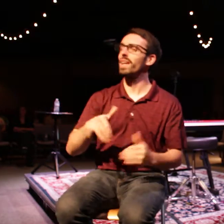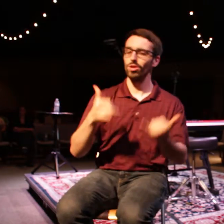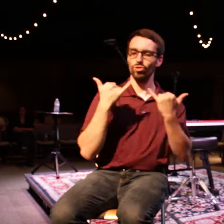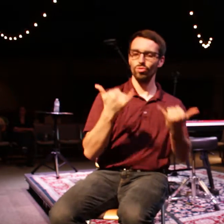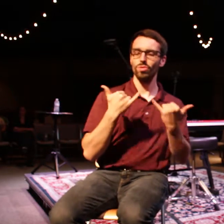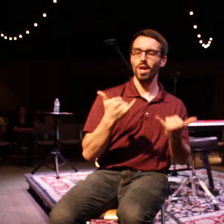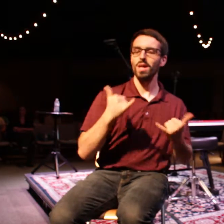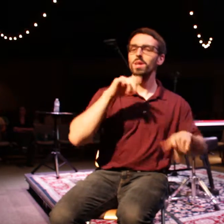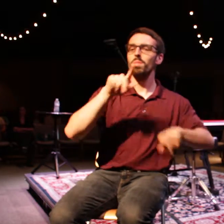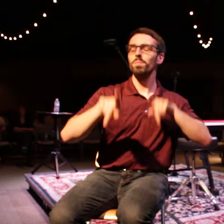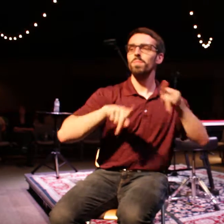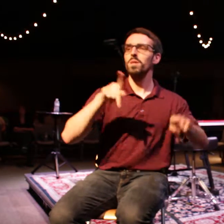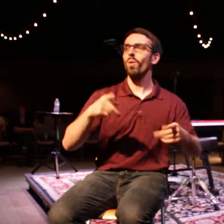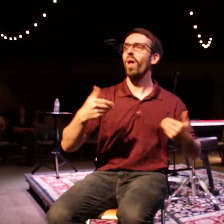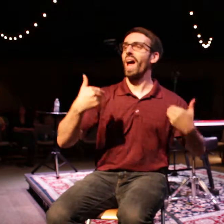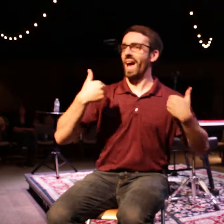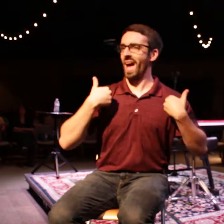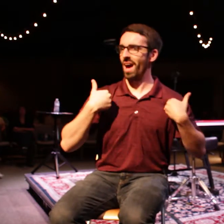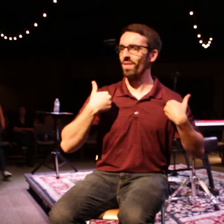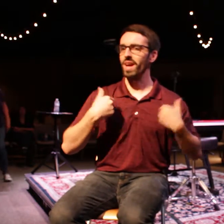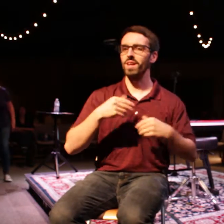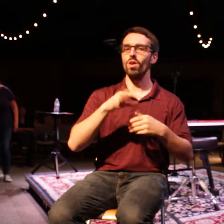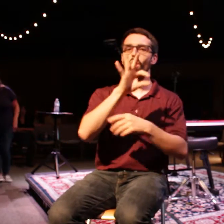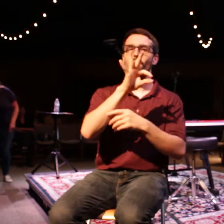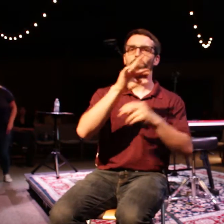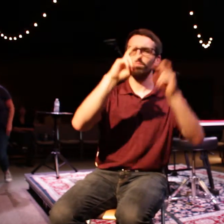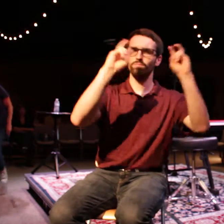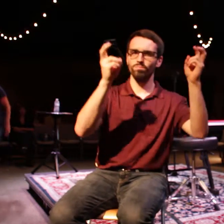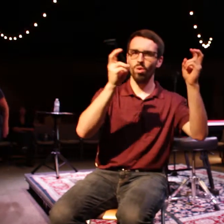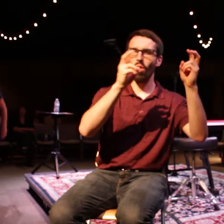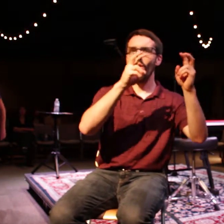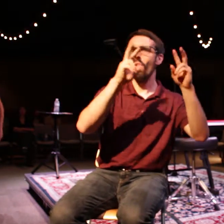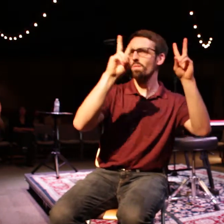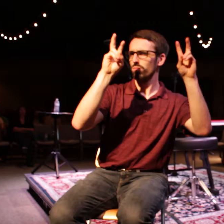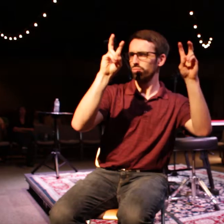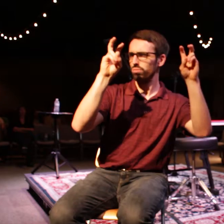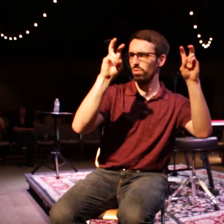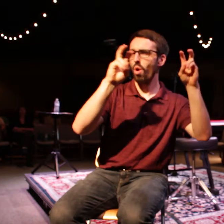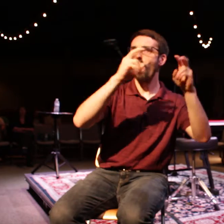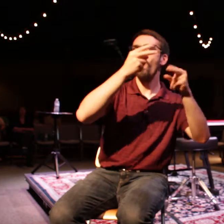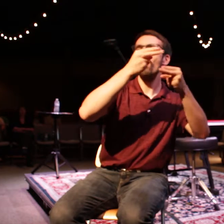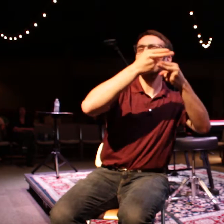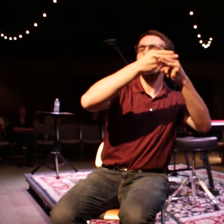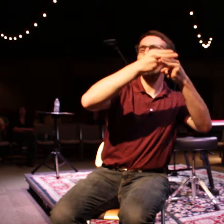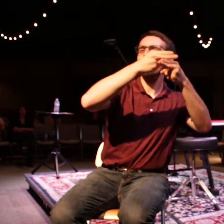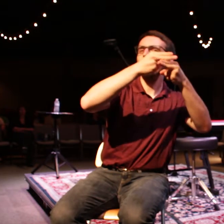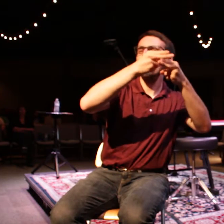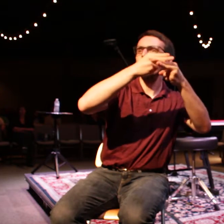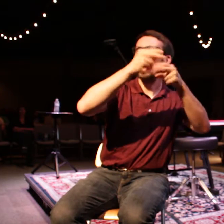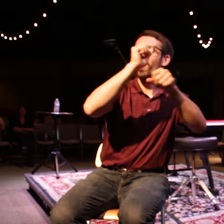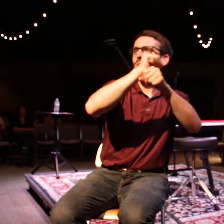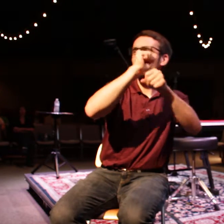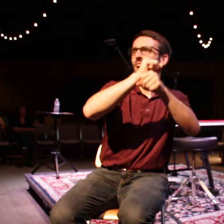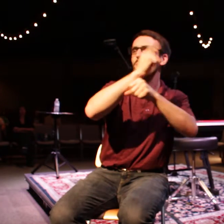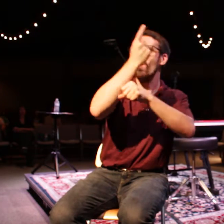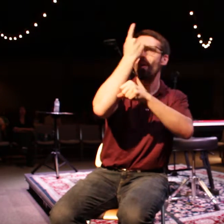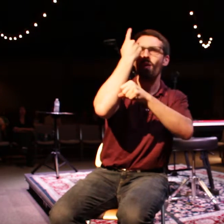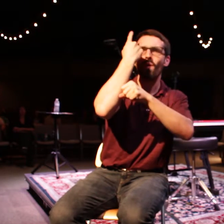it's not where you want to be long term. It's not your permanent vocation. But you've thought to yourself, maybe it was a part-time job. Maybe you're in one right now. But it's for